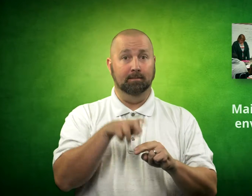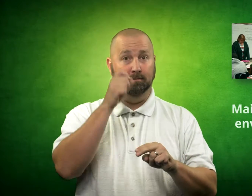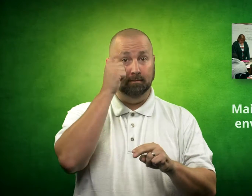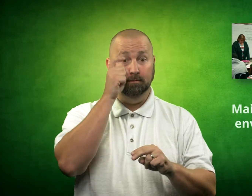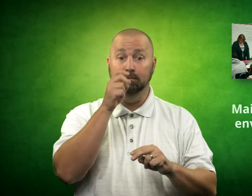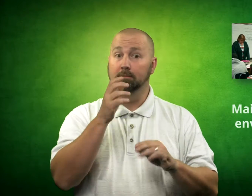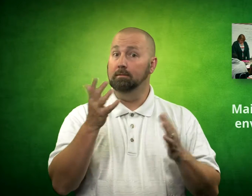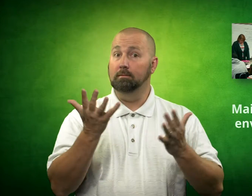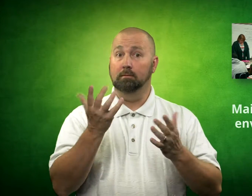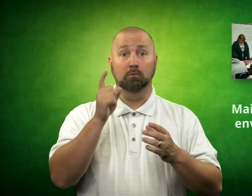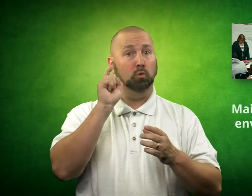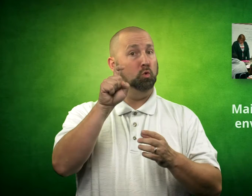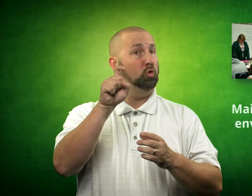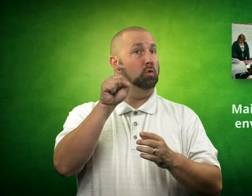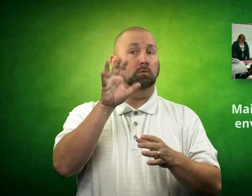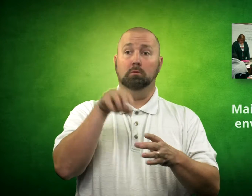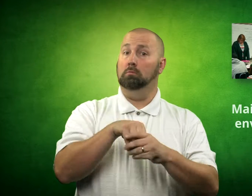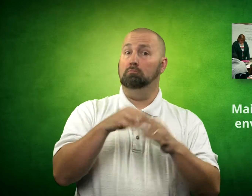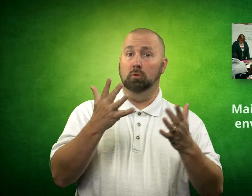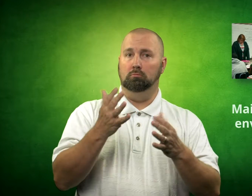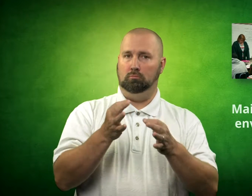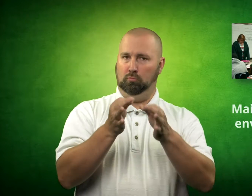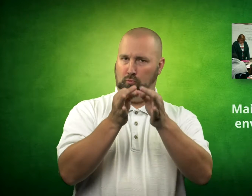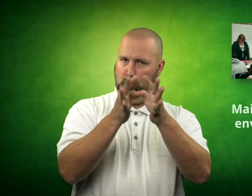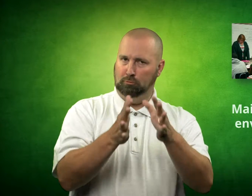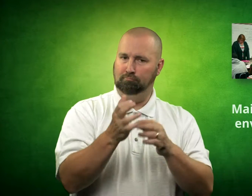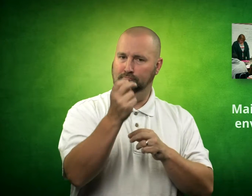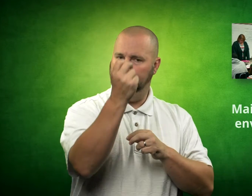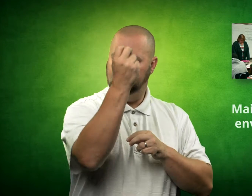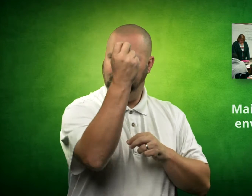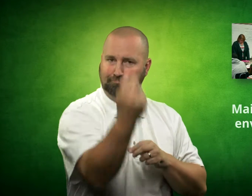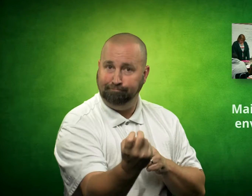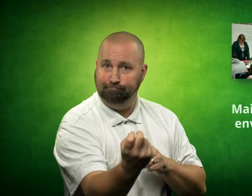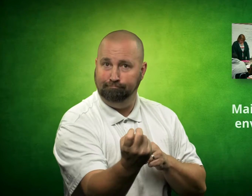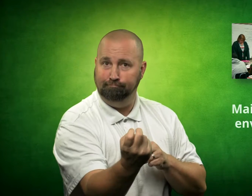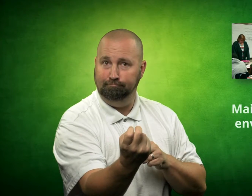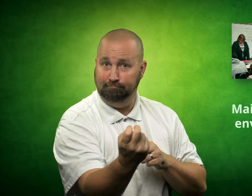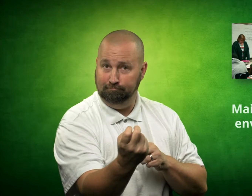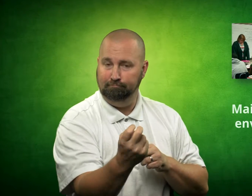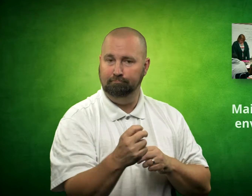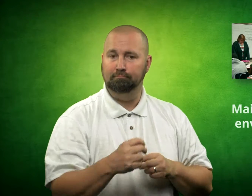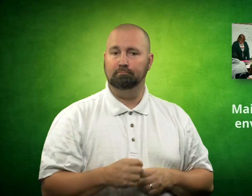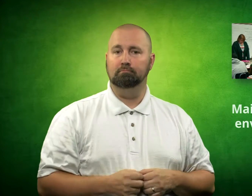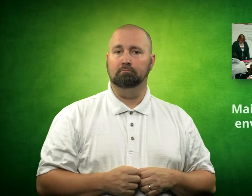They go to their classroom and now there should be an interpreter in the classroom.